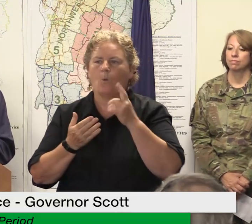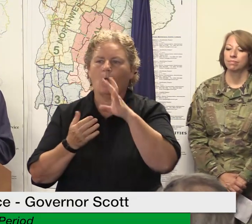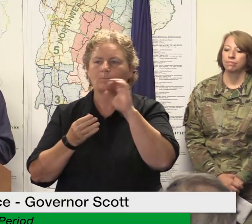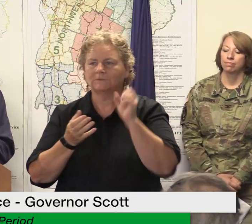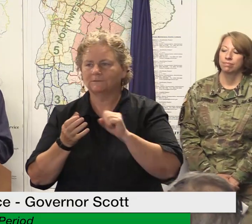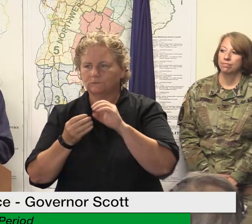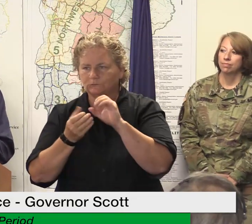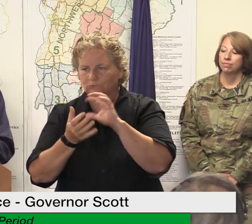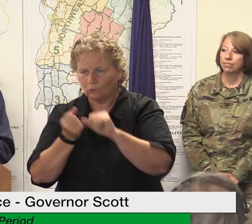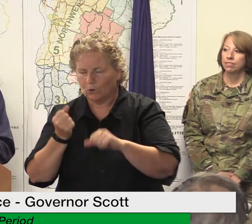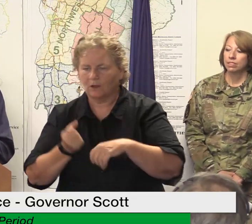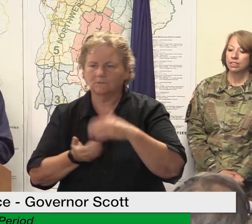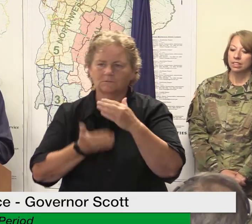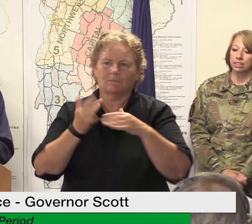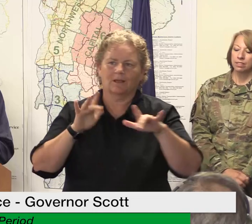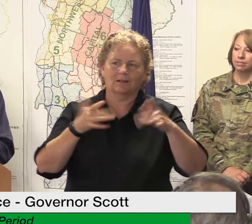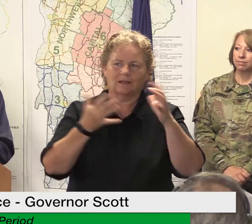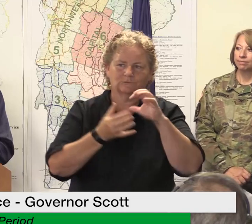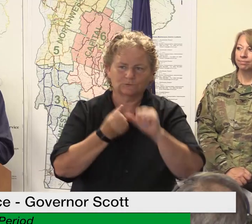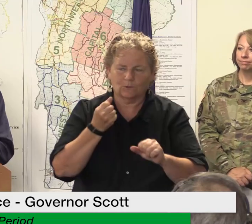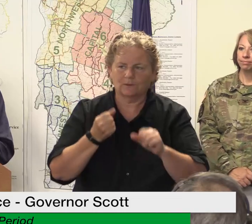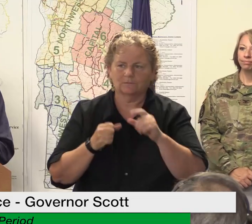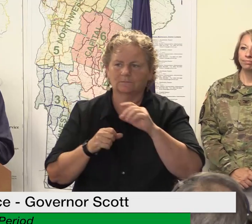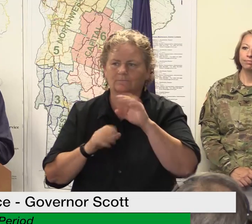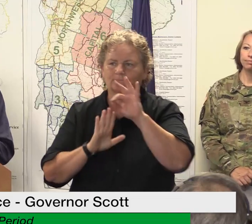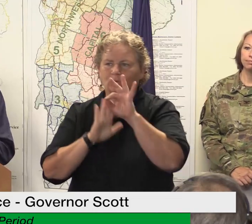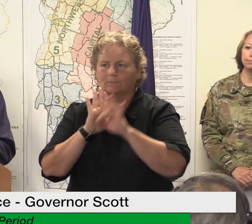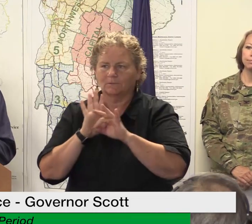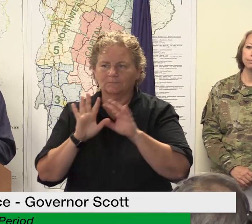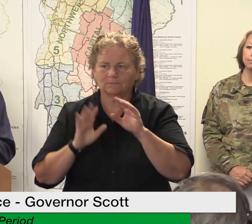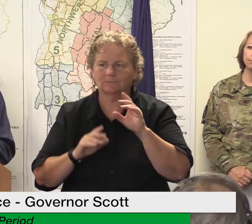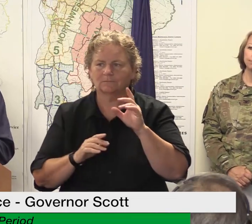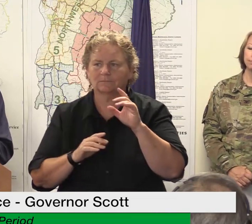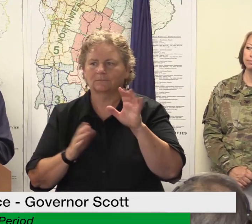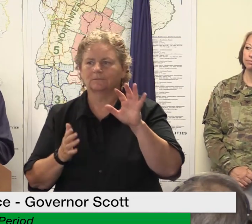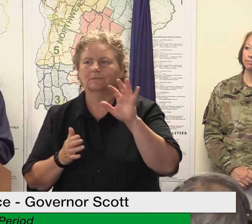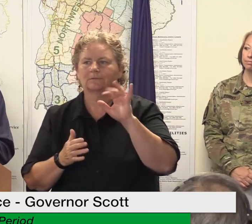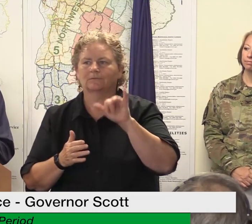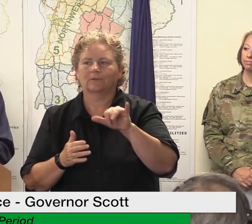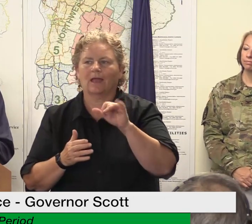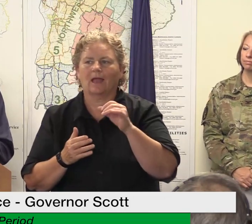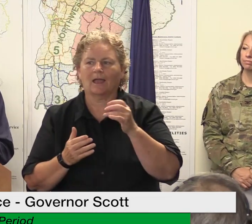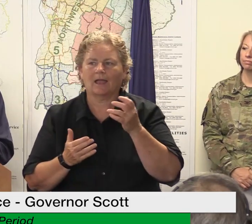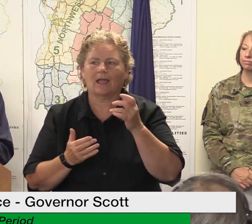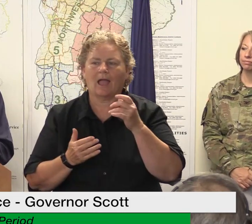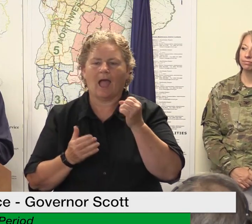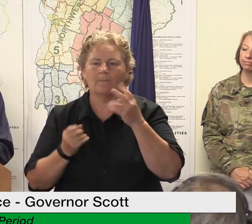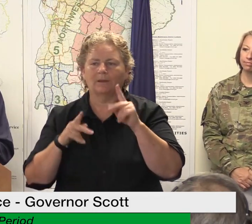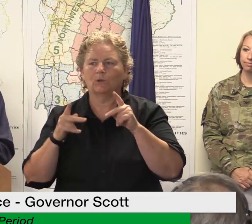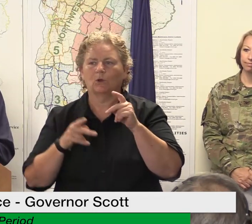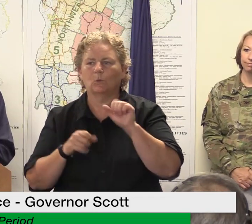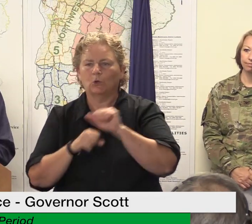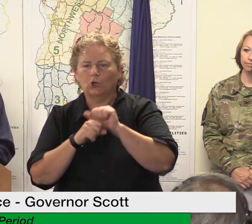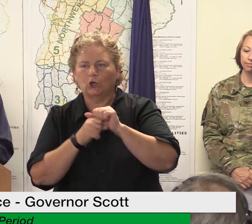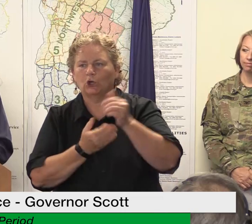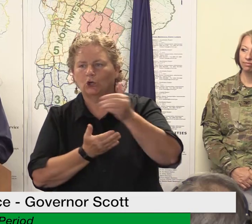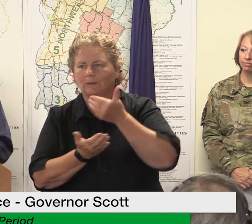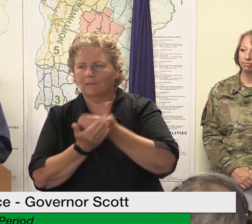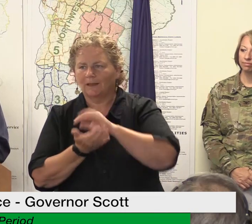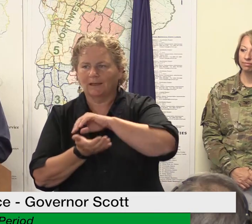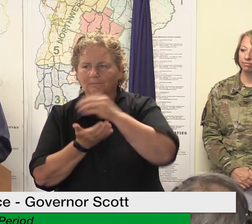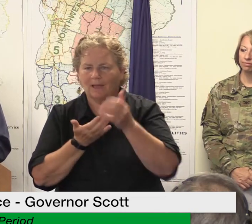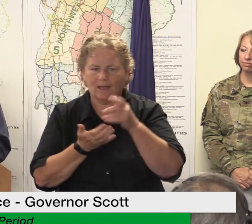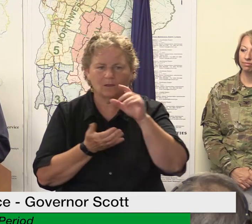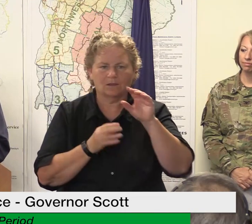you know the the per capita income for the county other type of damages there so